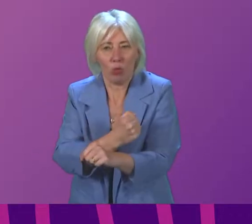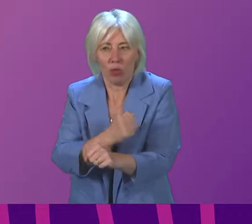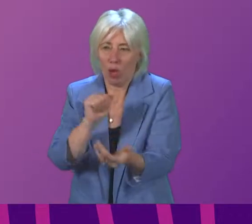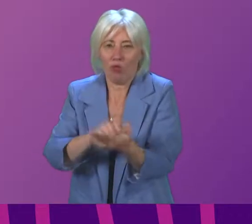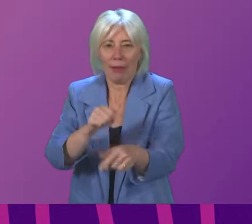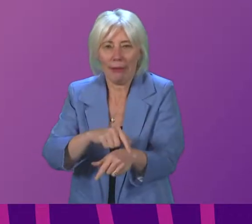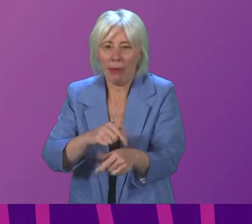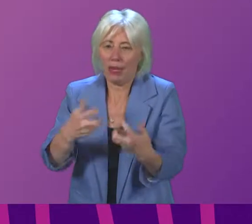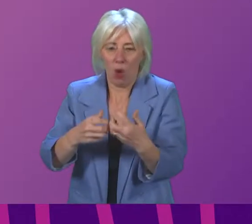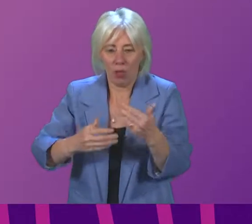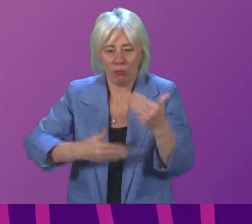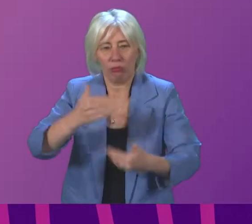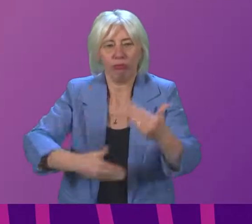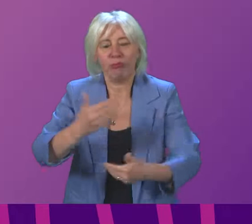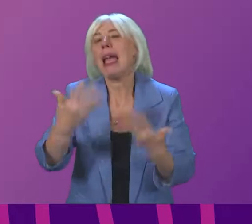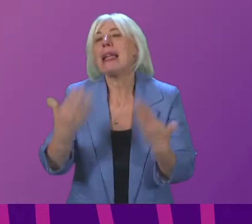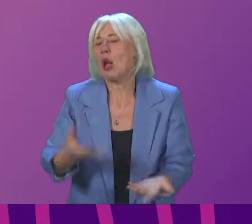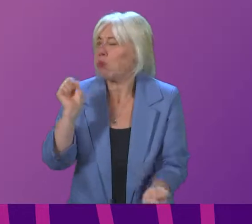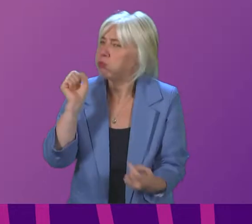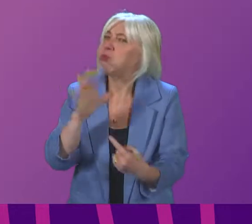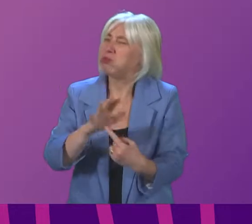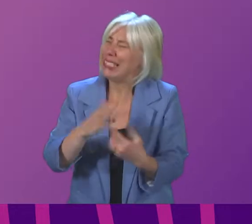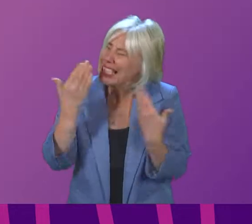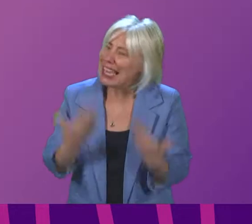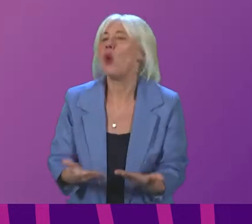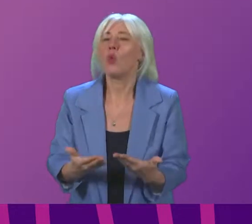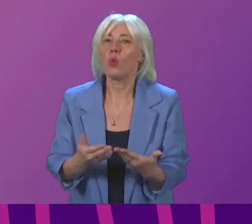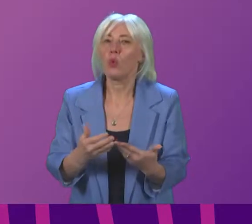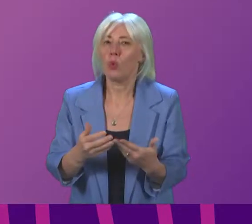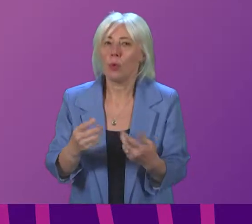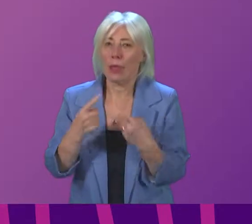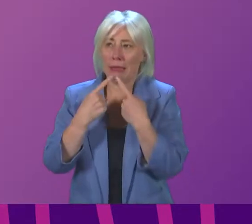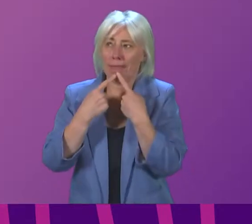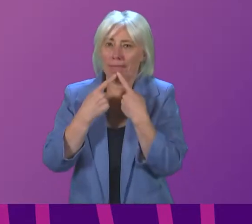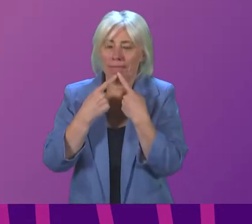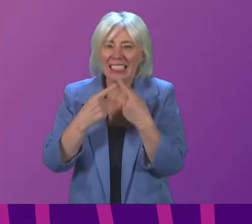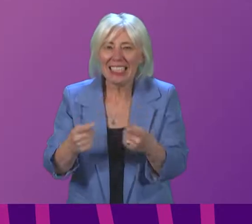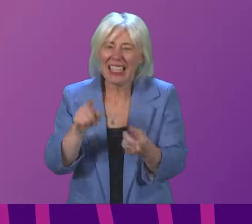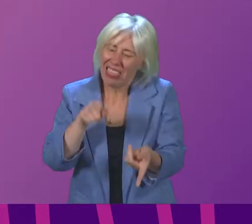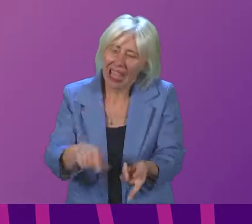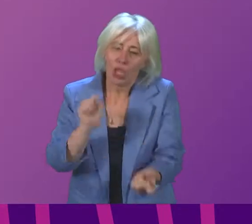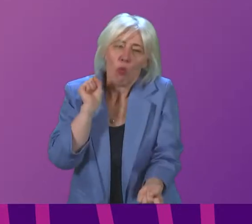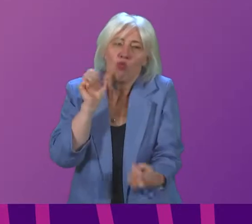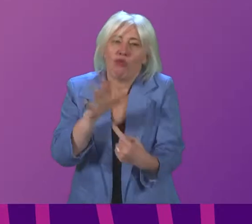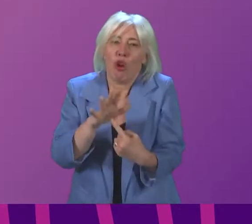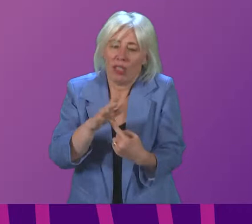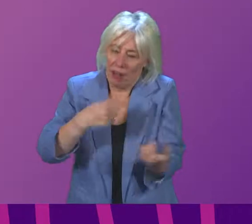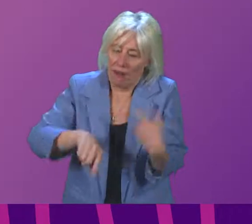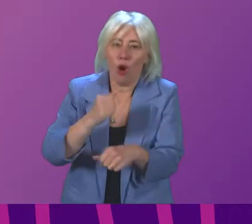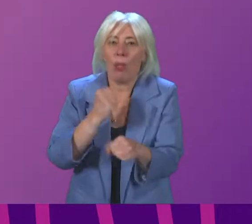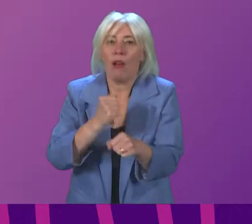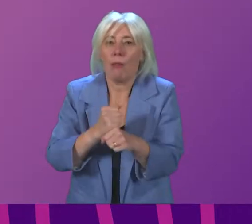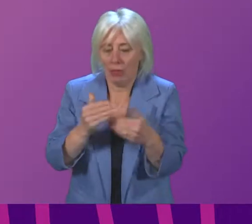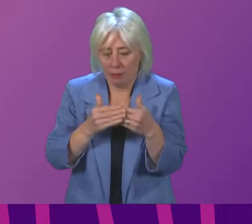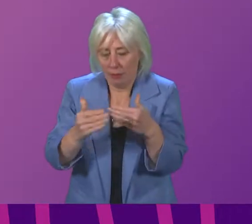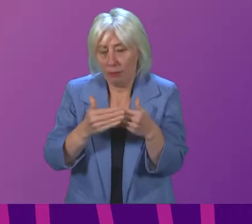proceed with this programme. But it is now more important than ever. And as I said in my statement, it is absolutely the top priority for the government in the days